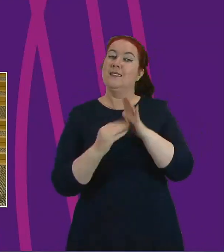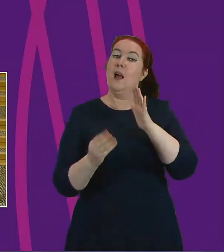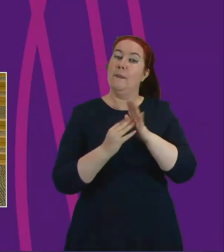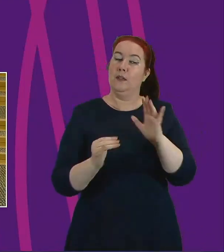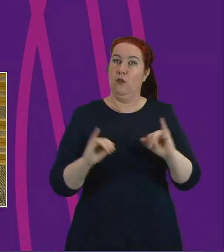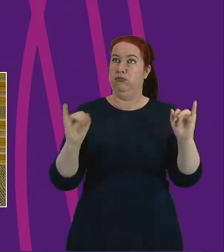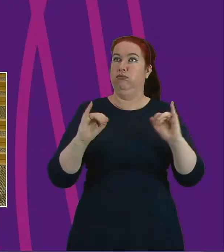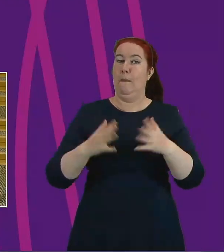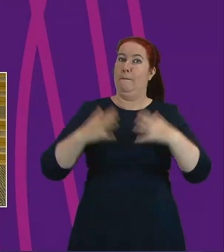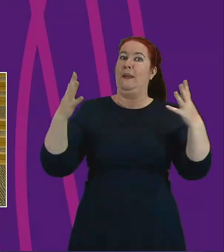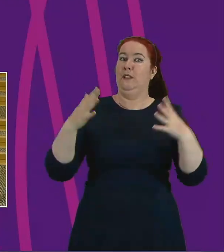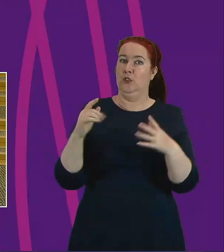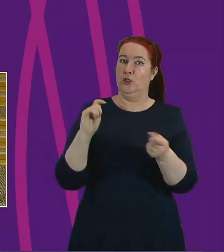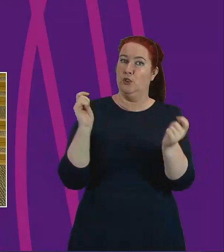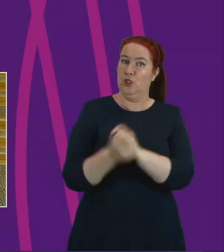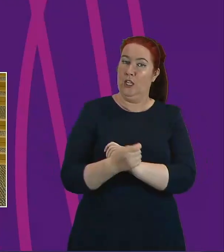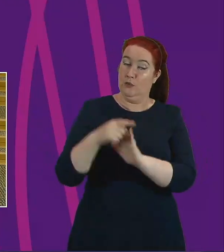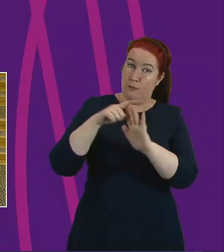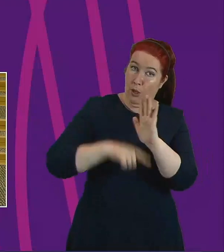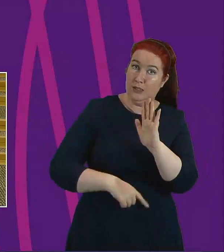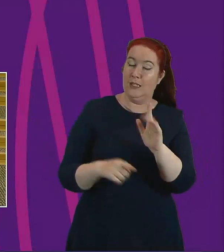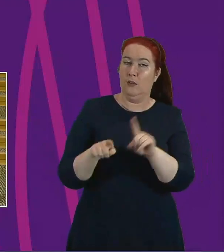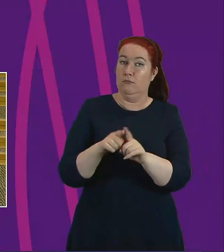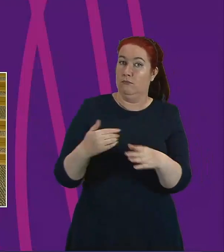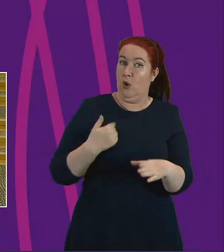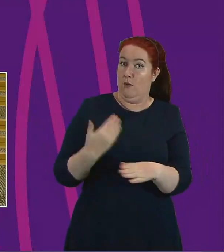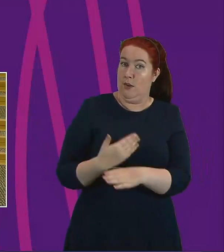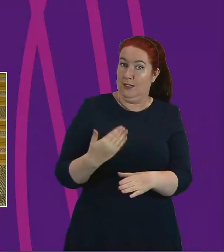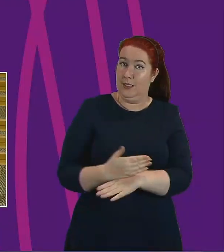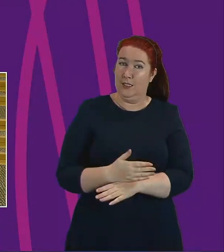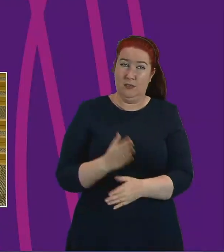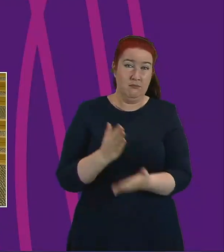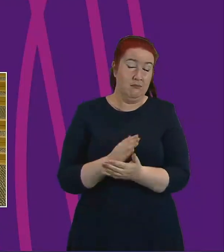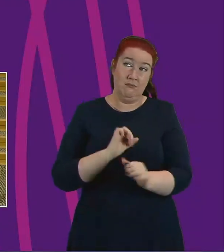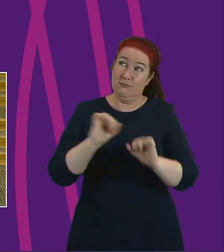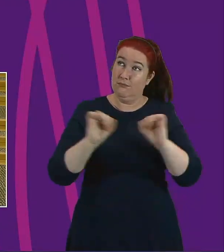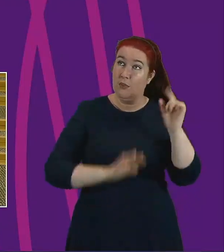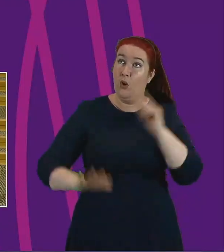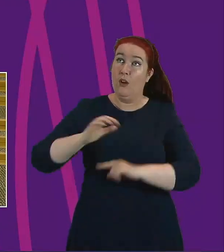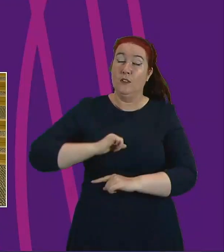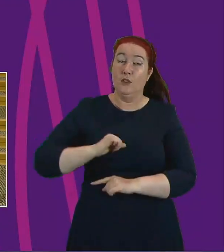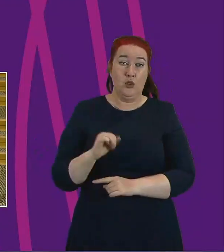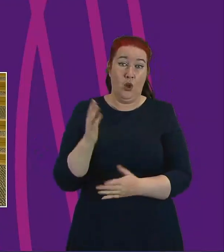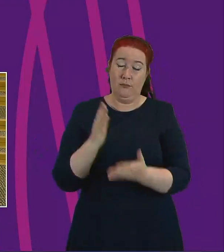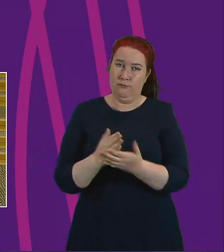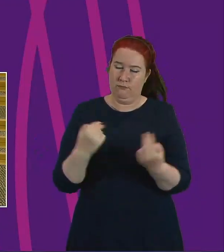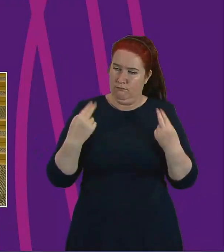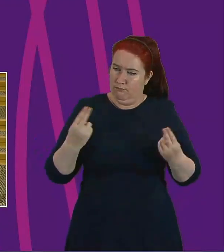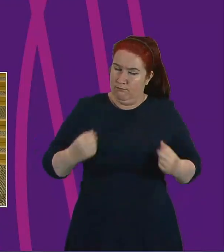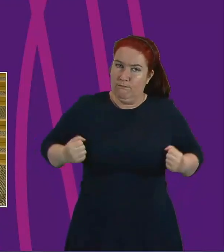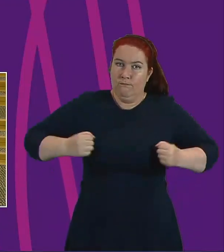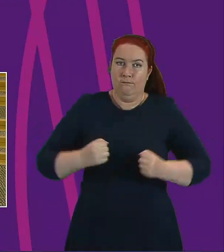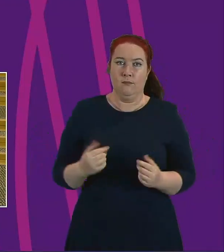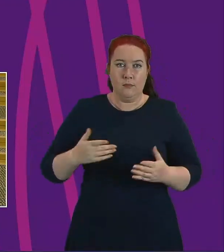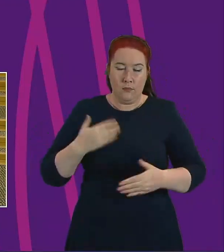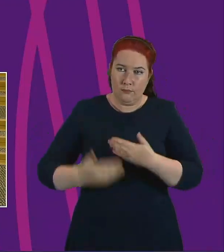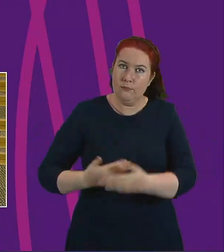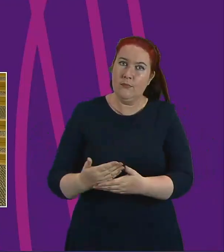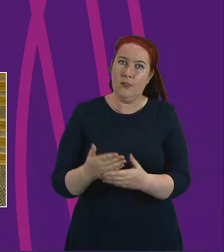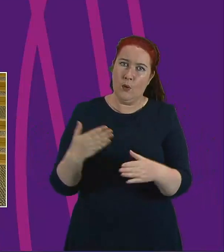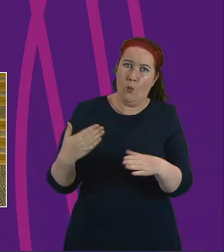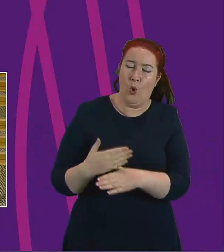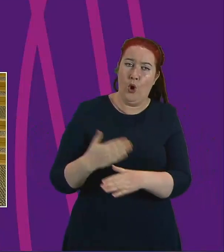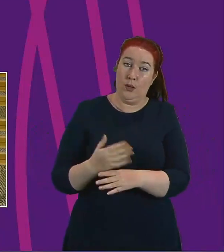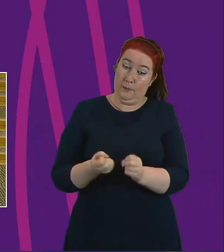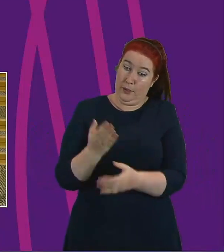changes in policy and practice. People have rolled up their sleeves, focused on the tasks in hand and in the process kept folks